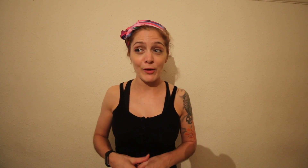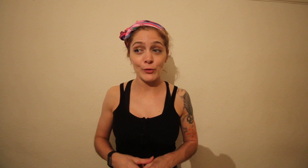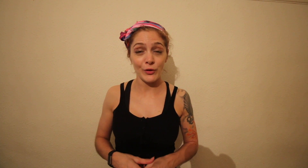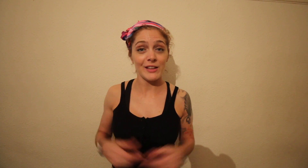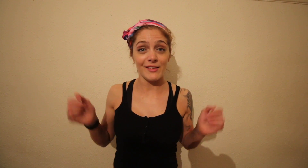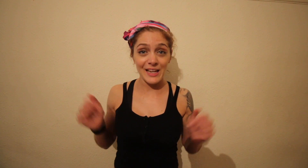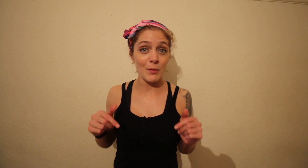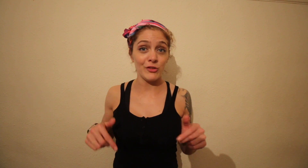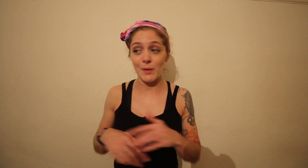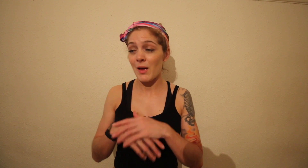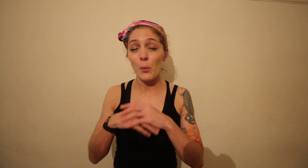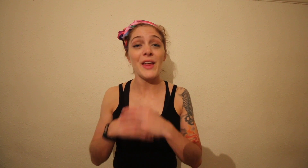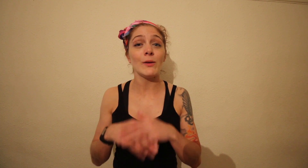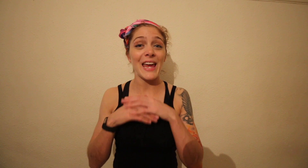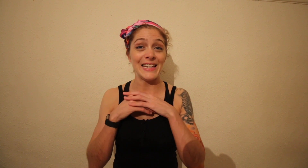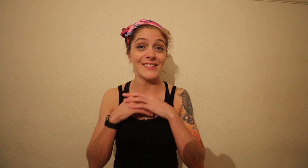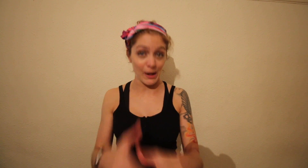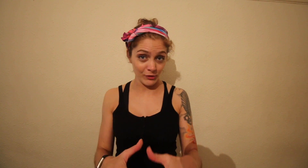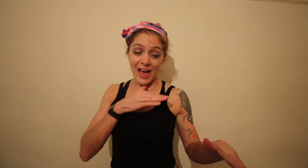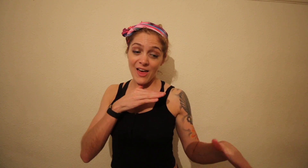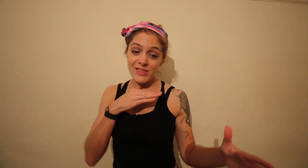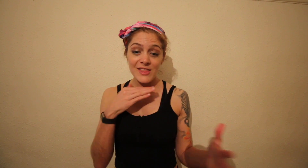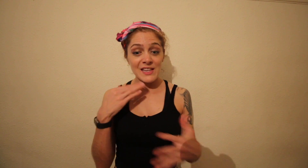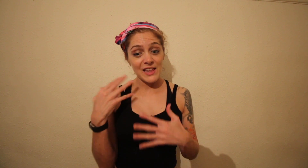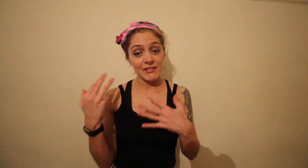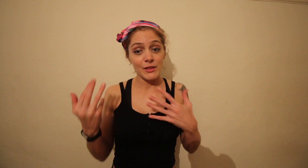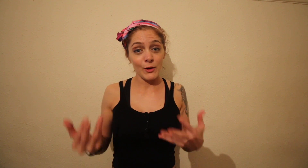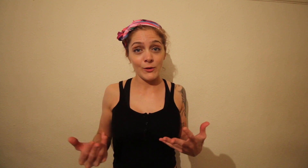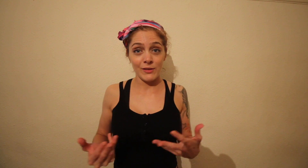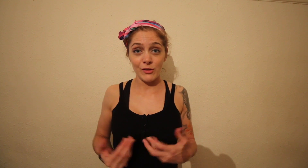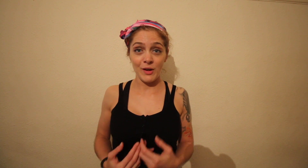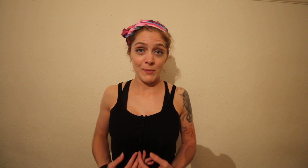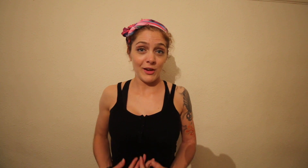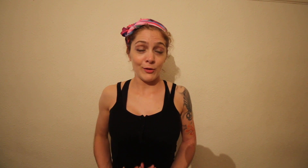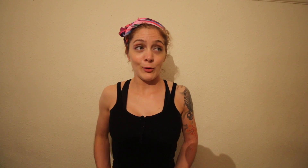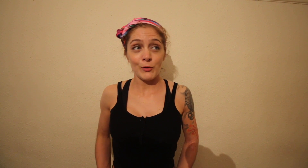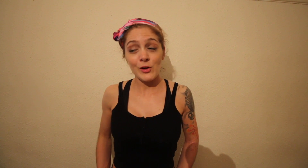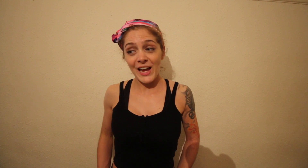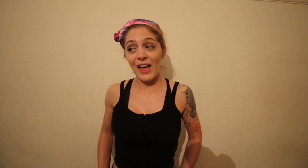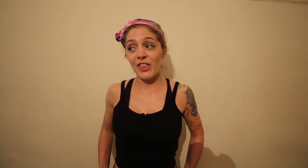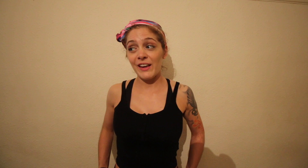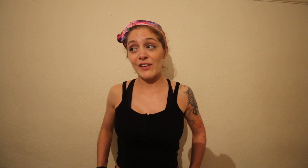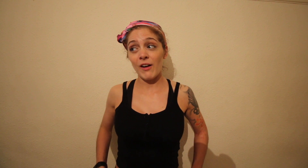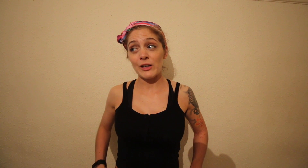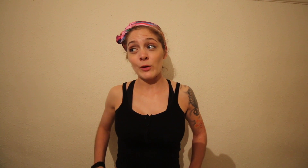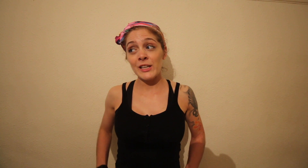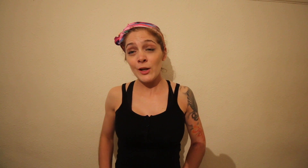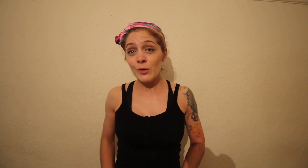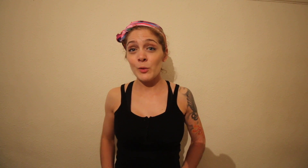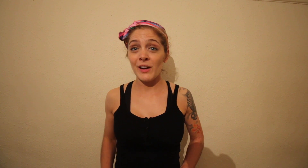personal trainers in my gym without a doubt. And then there are those in the gym that I sort of look at and think if I'd got you would